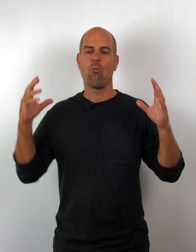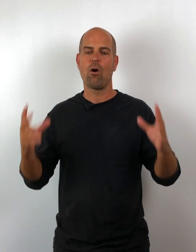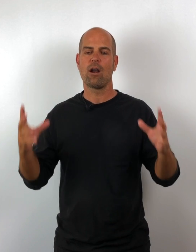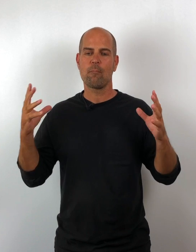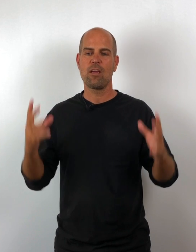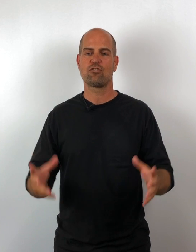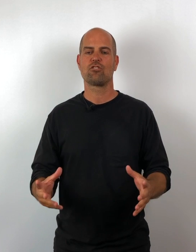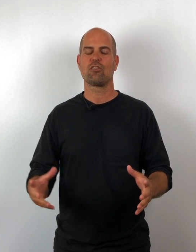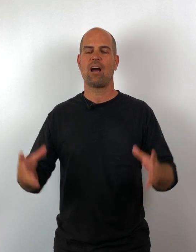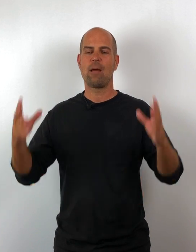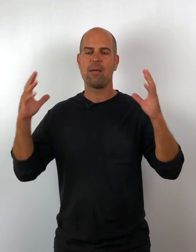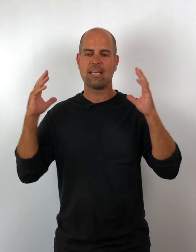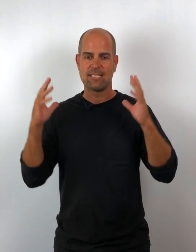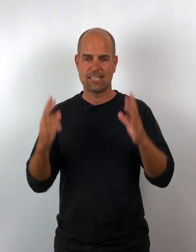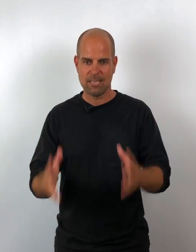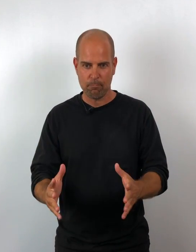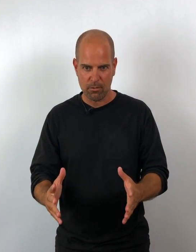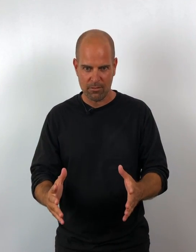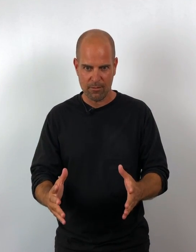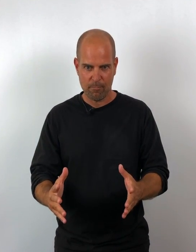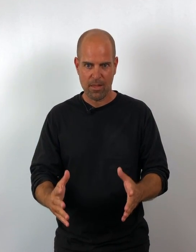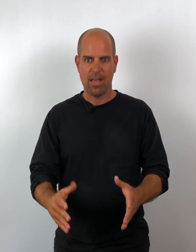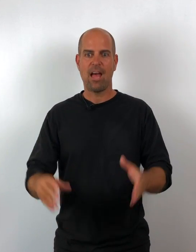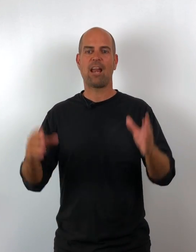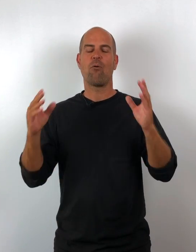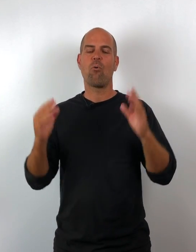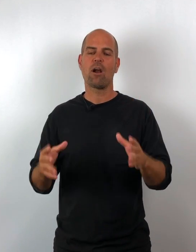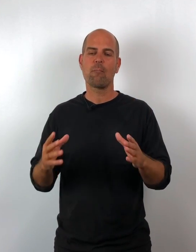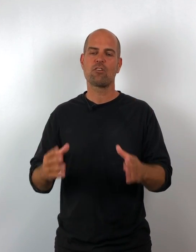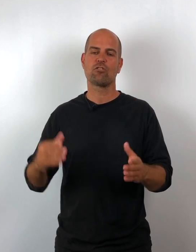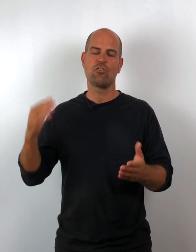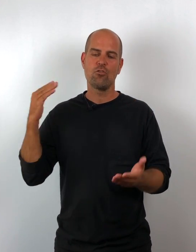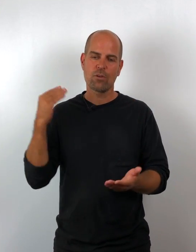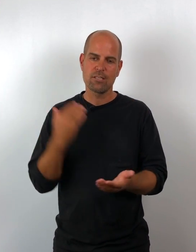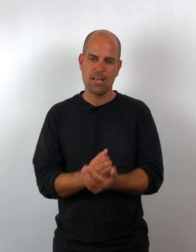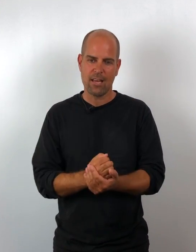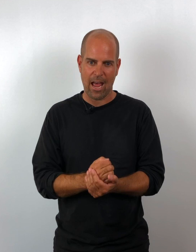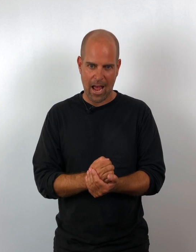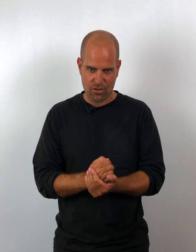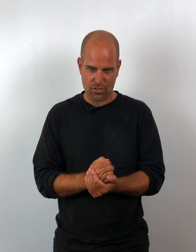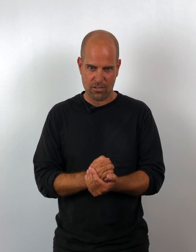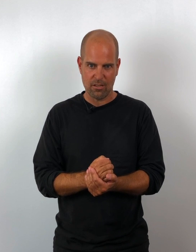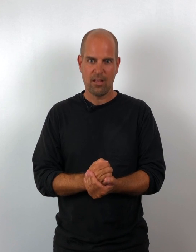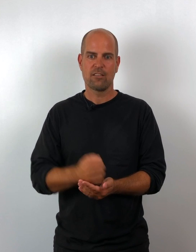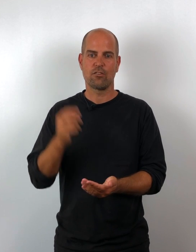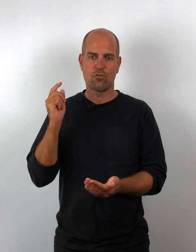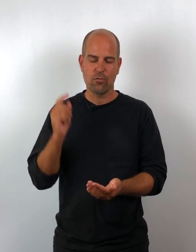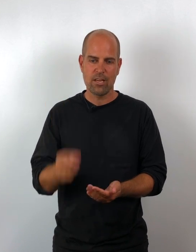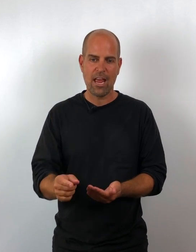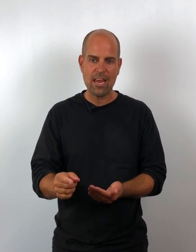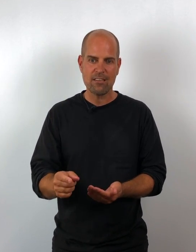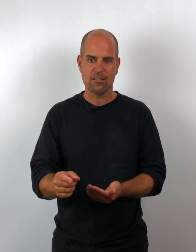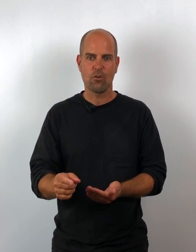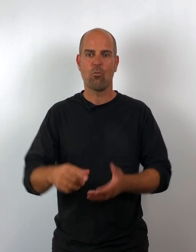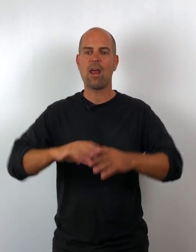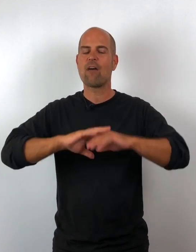want to make sure I make it simple. And I want to make sure you can take action to create whatever